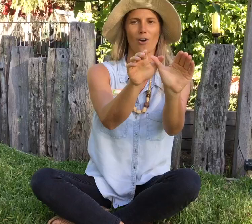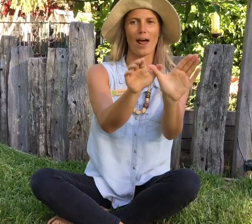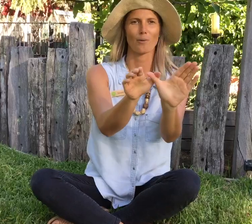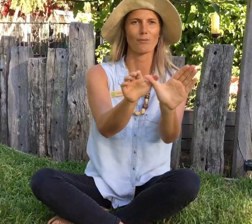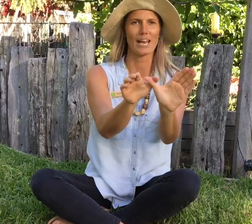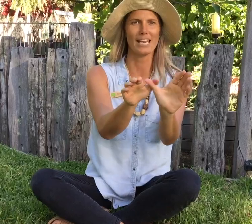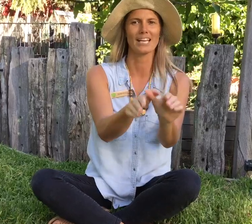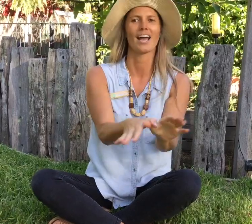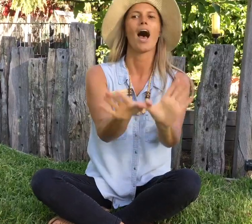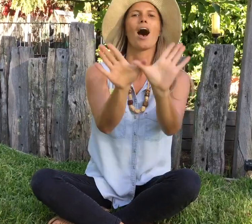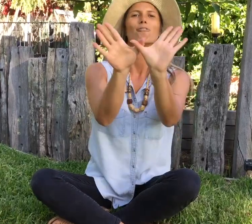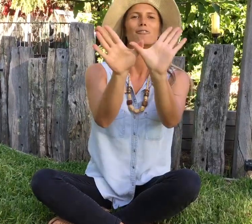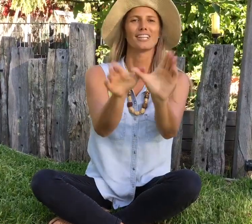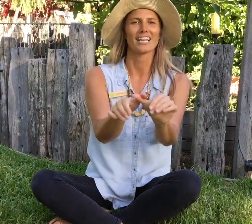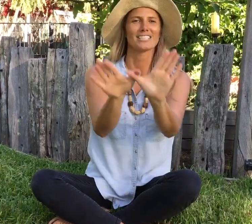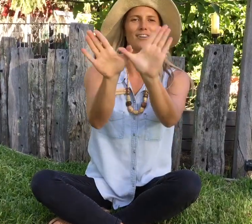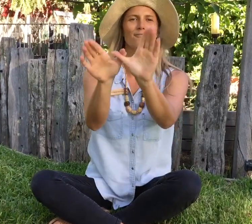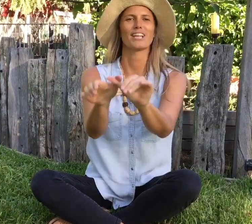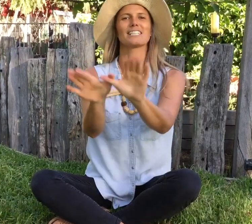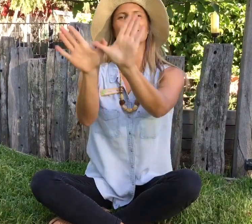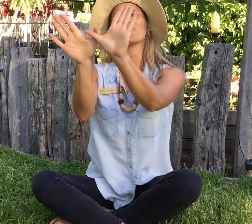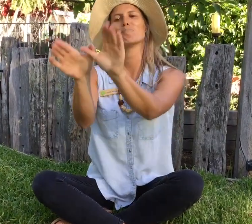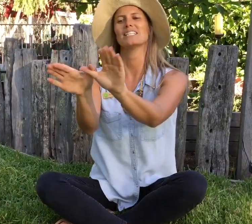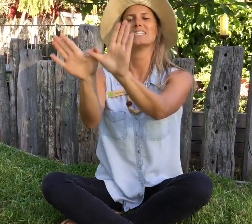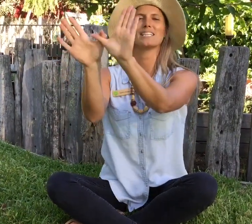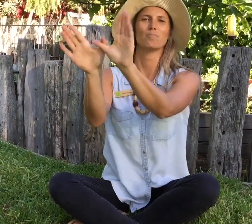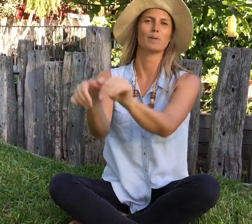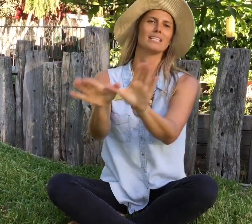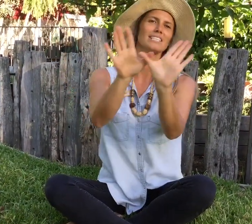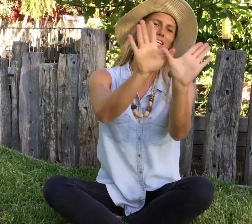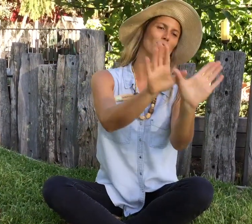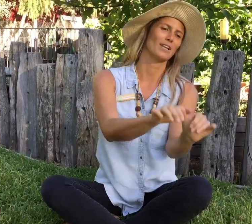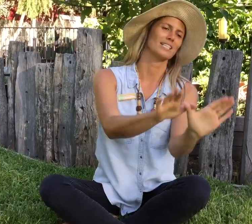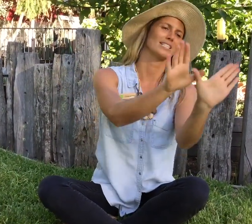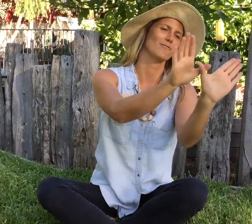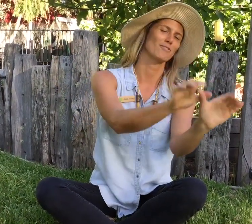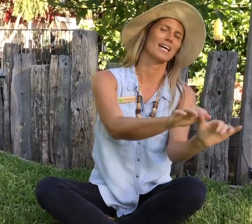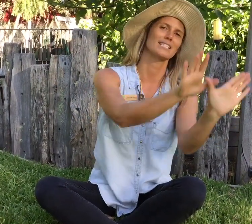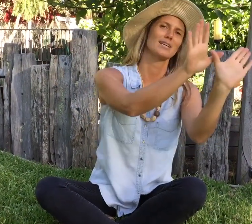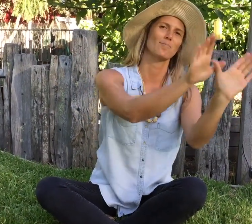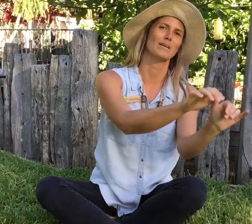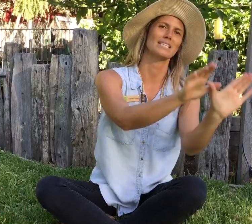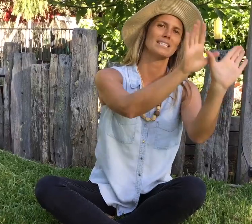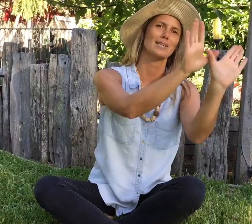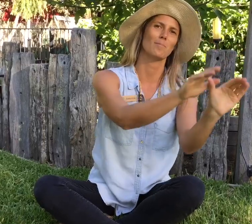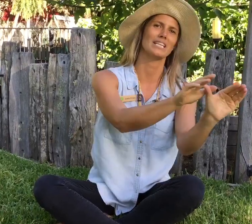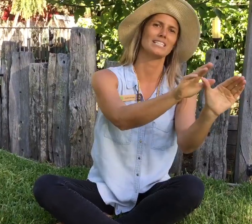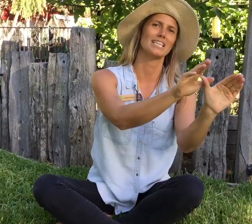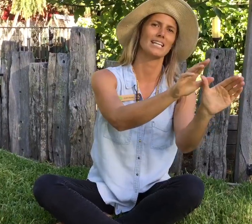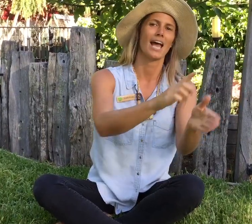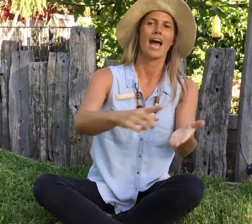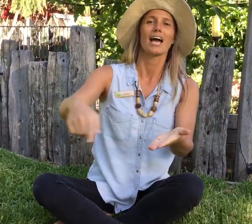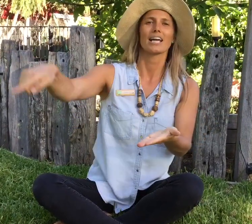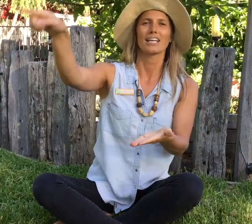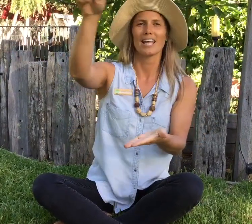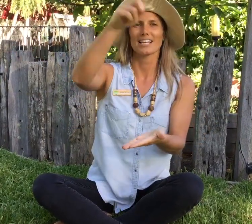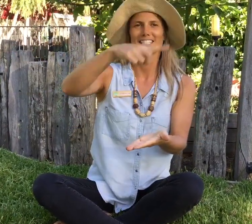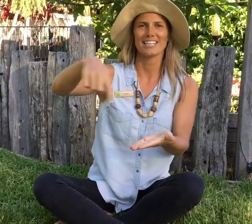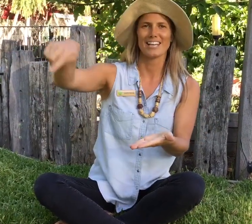Alright are we ready? Flutter flutter bindi bindi. Flutter flutter bindi bindi. Collecting